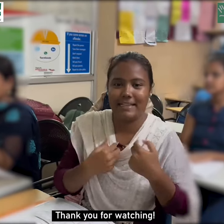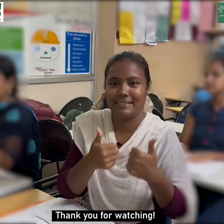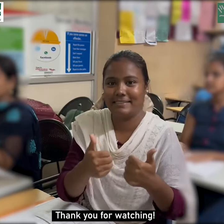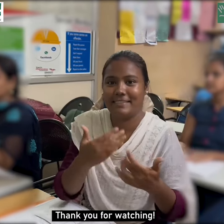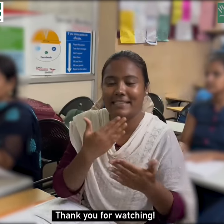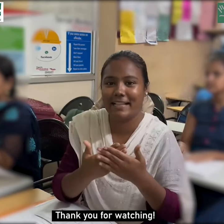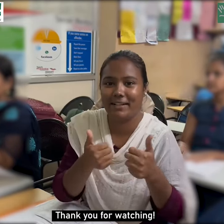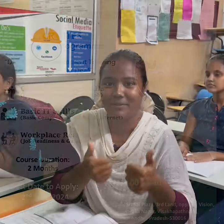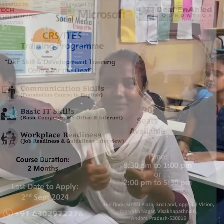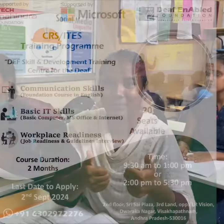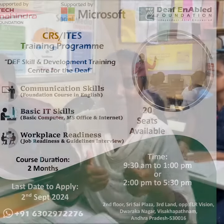YZ branch.